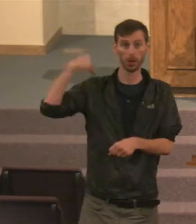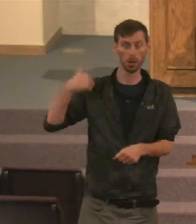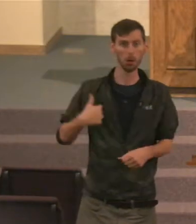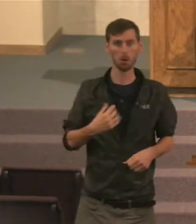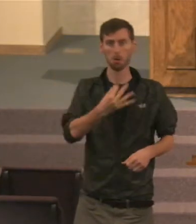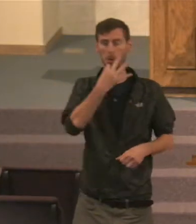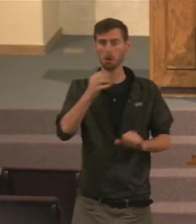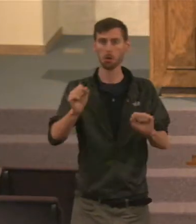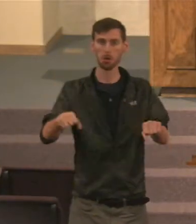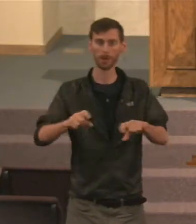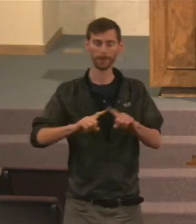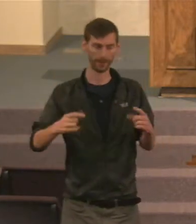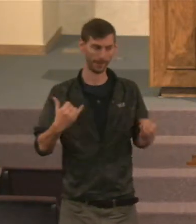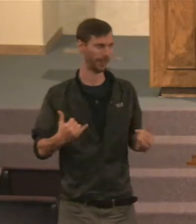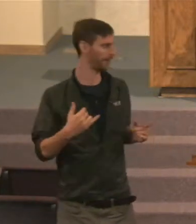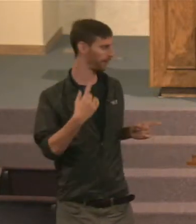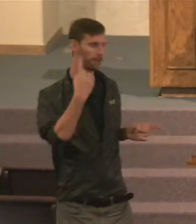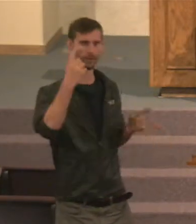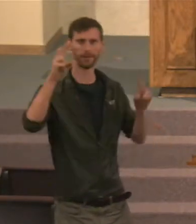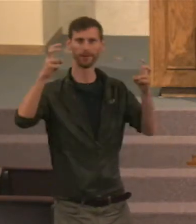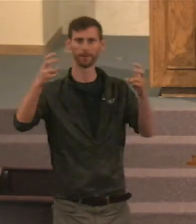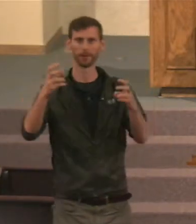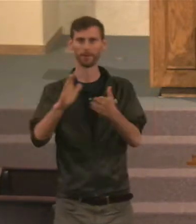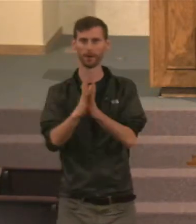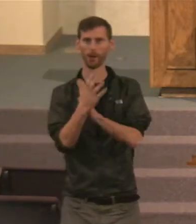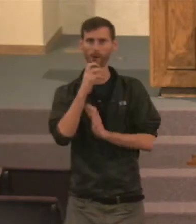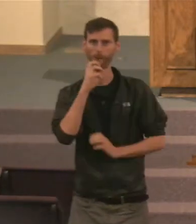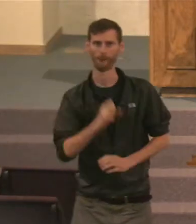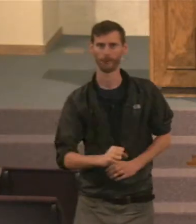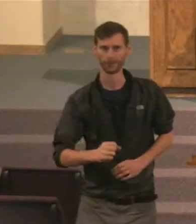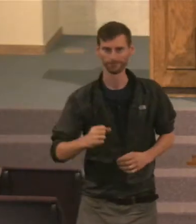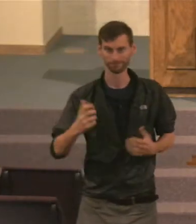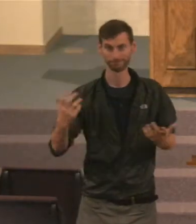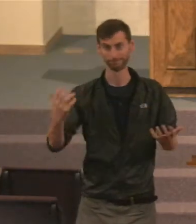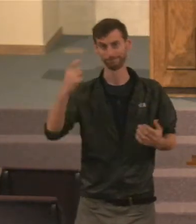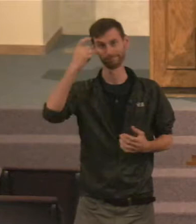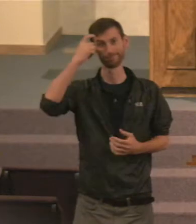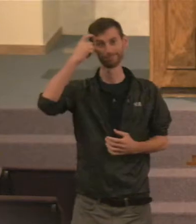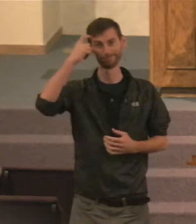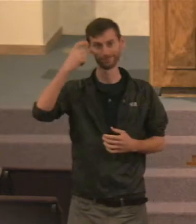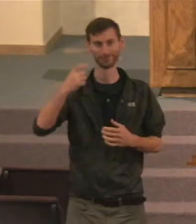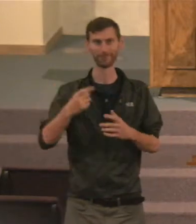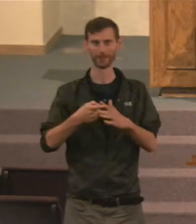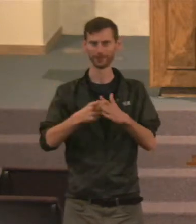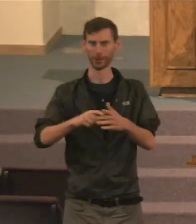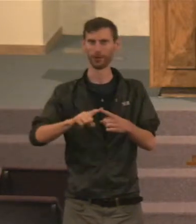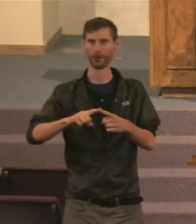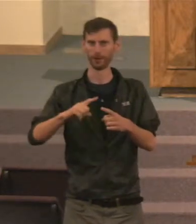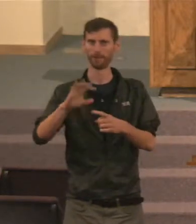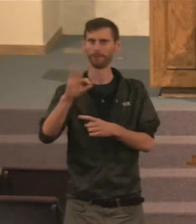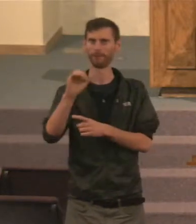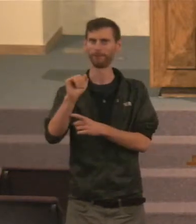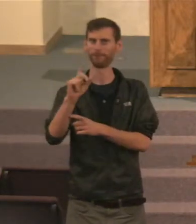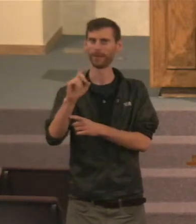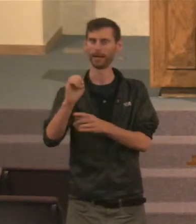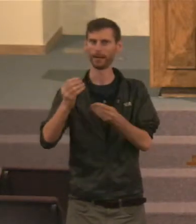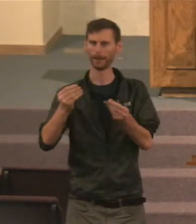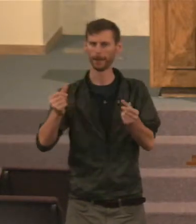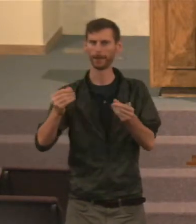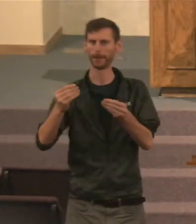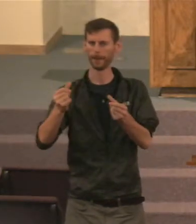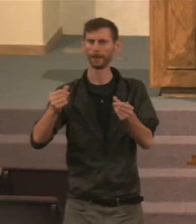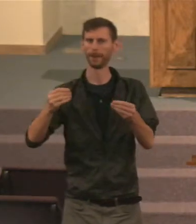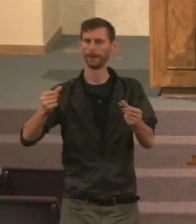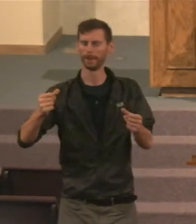getting old is the mind starting to fail. Can't remember things